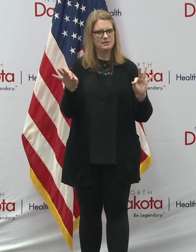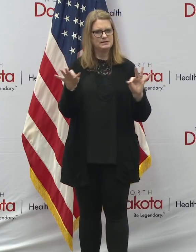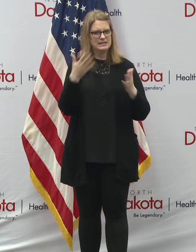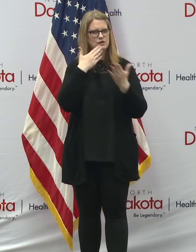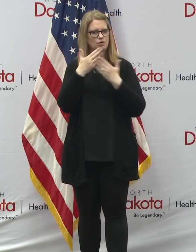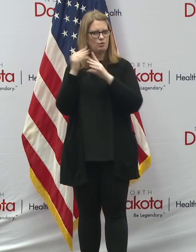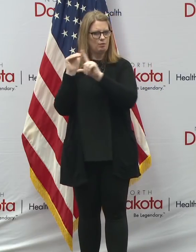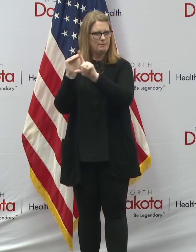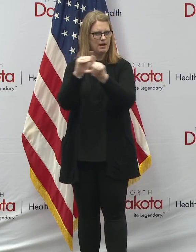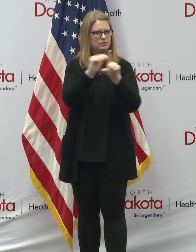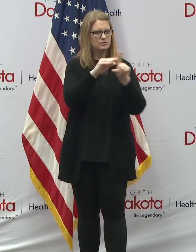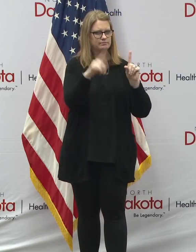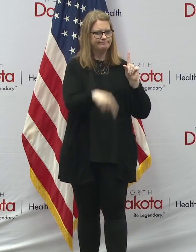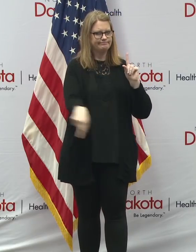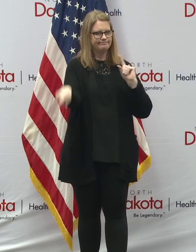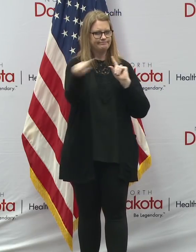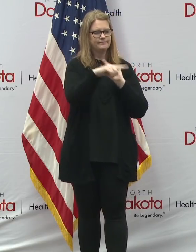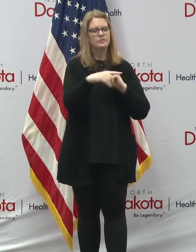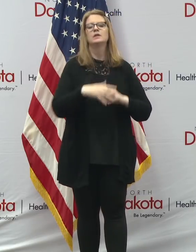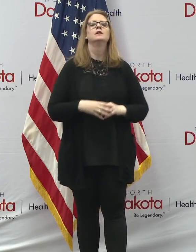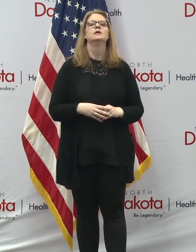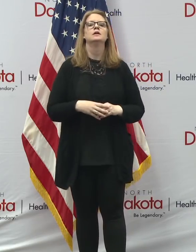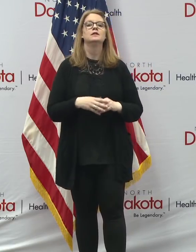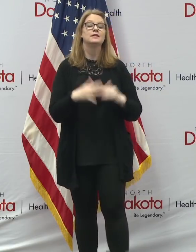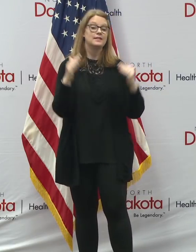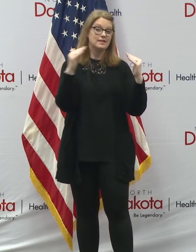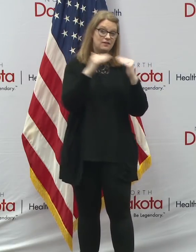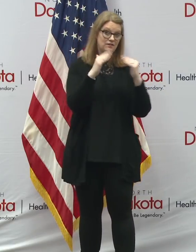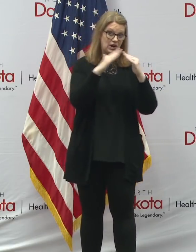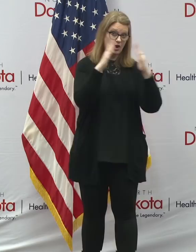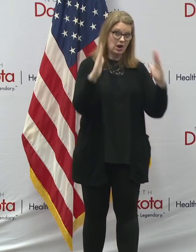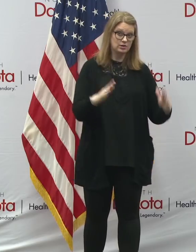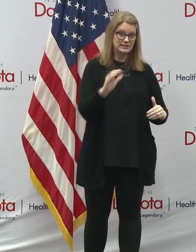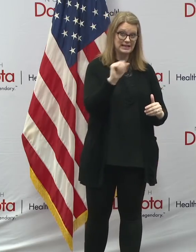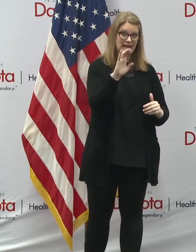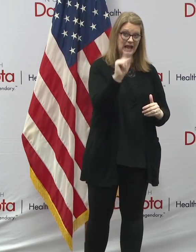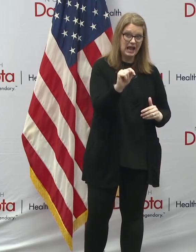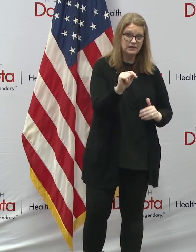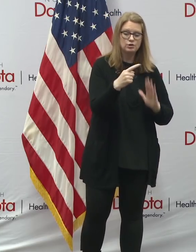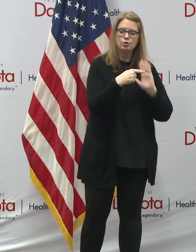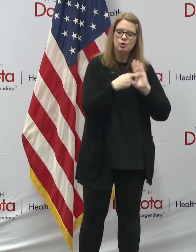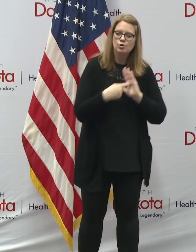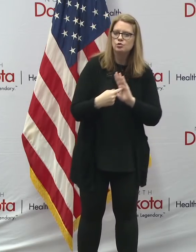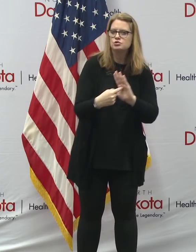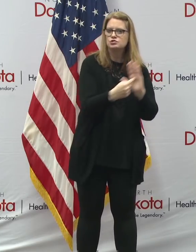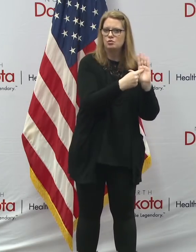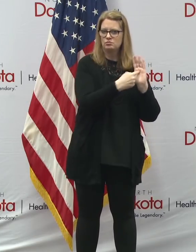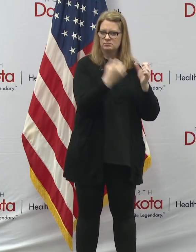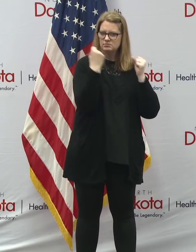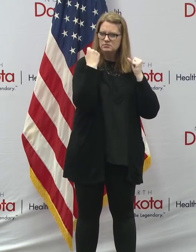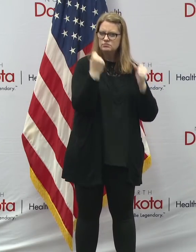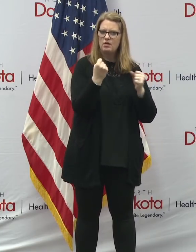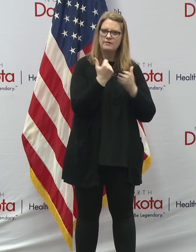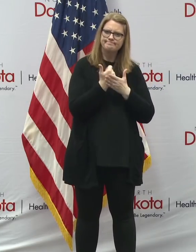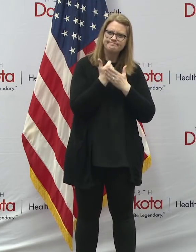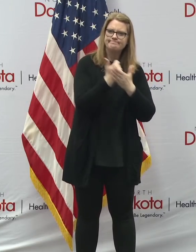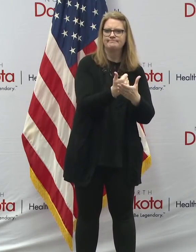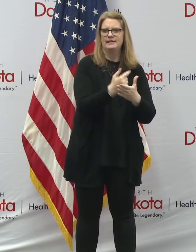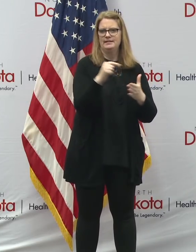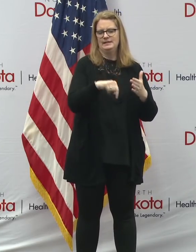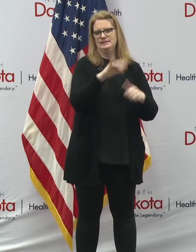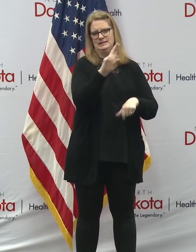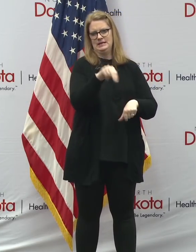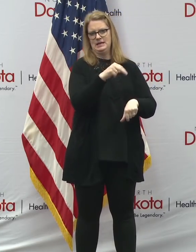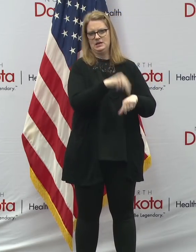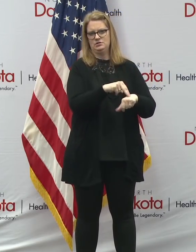good reminder for all of us. The Fair Housing Act embodies the spirit of this great nation where everyone is